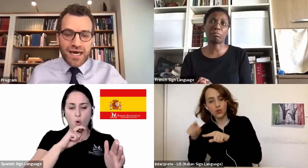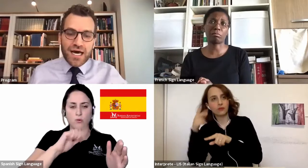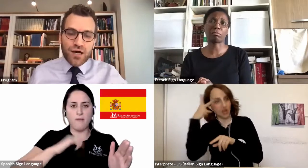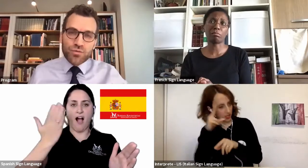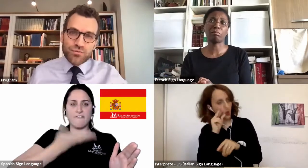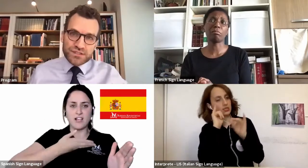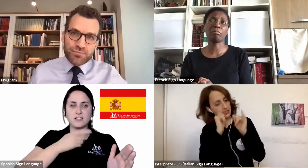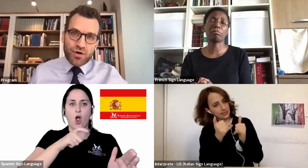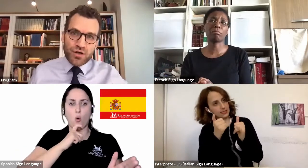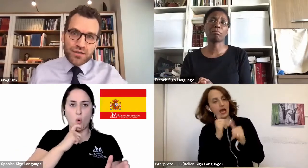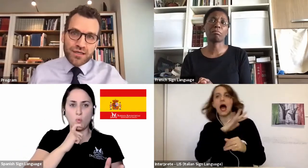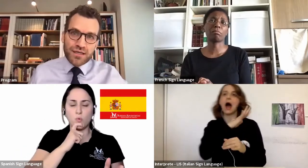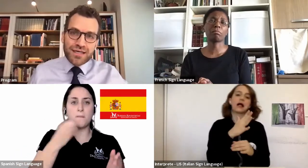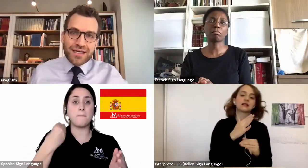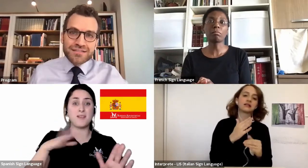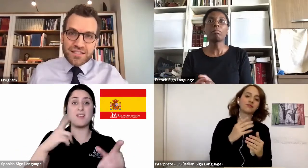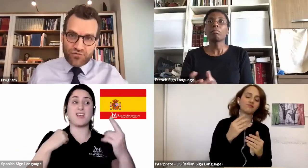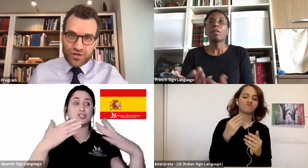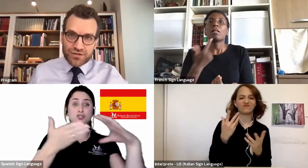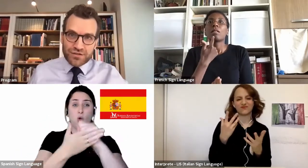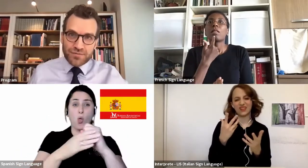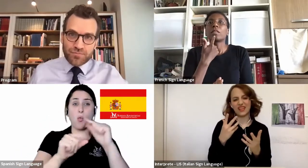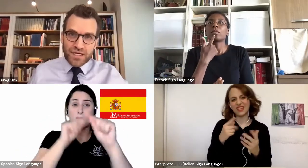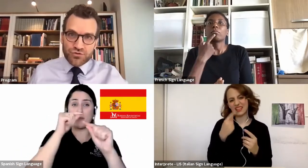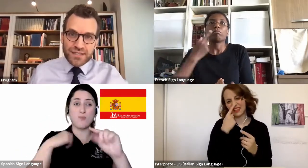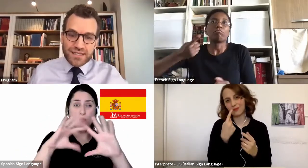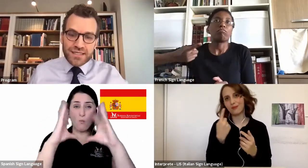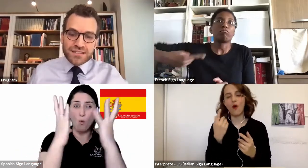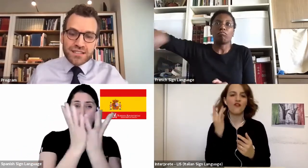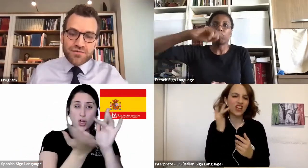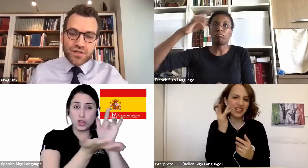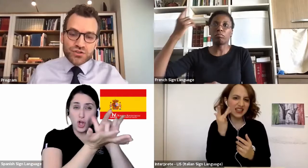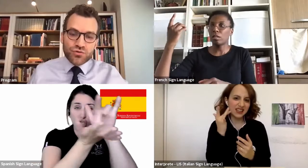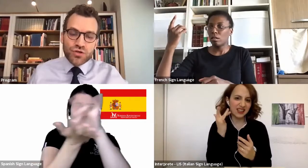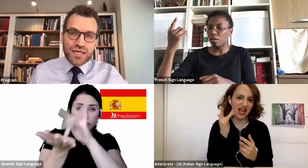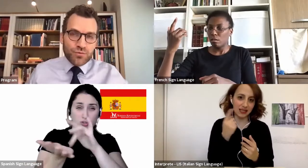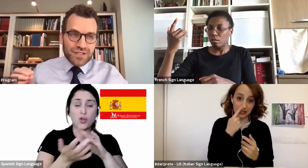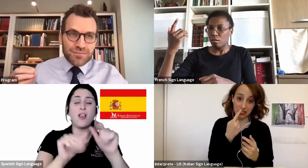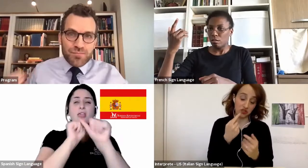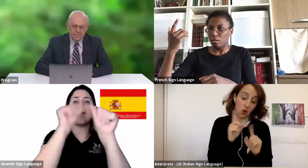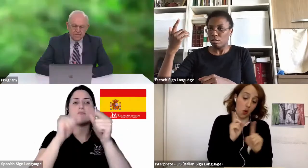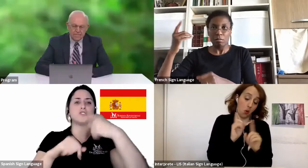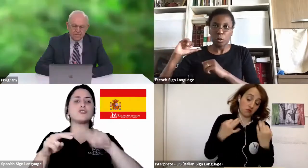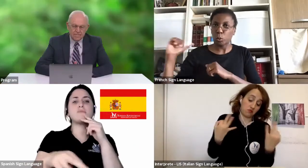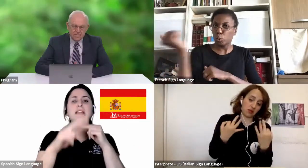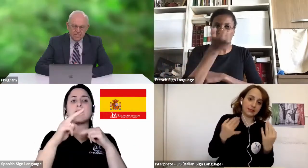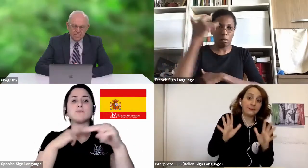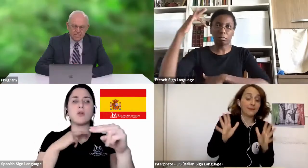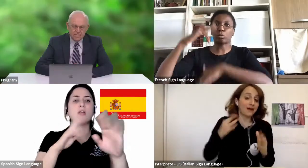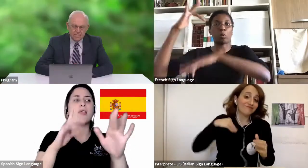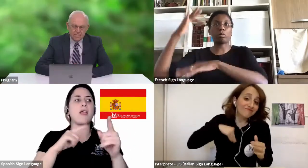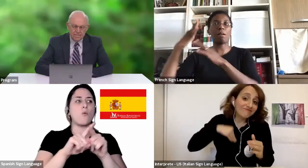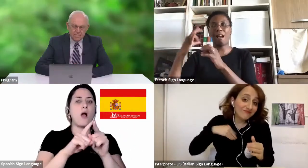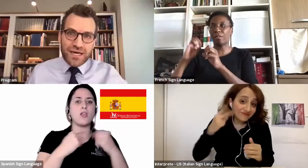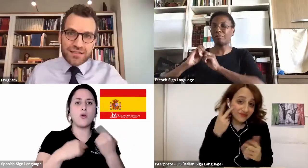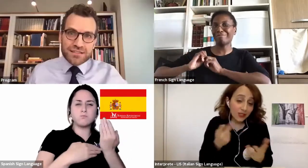in a way, how we respond is different and unique. Each individual, what it means to each individual,